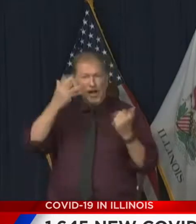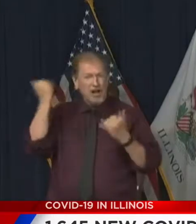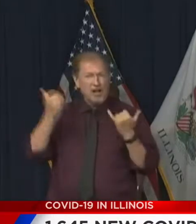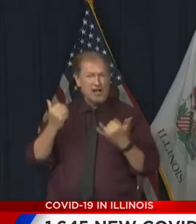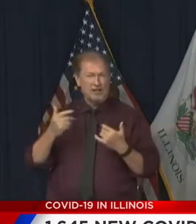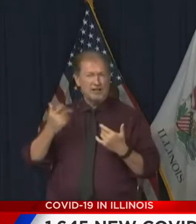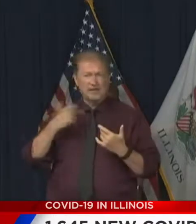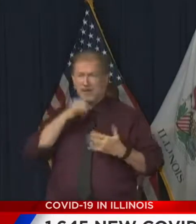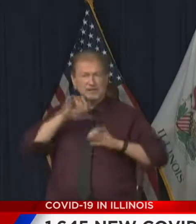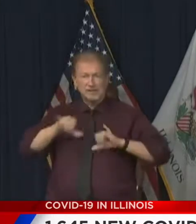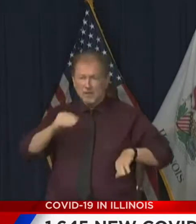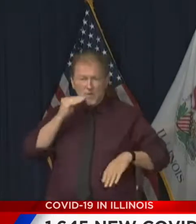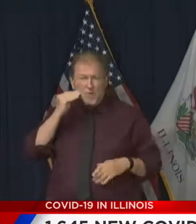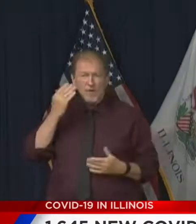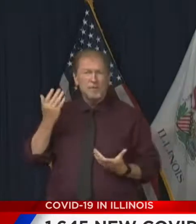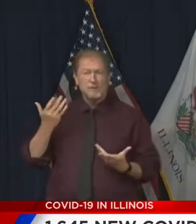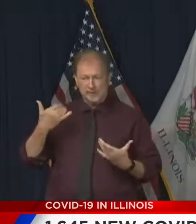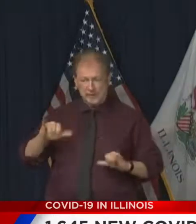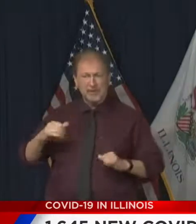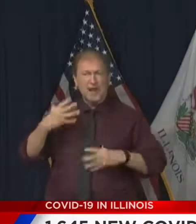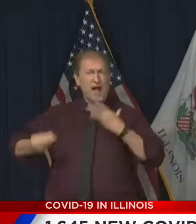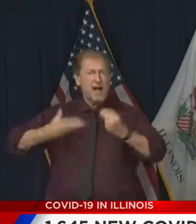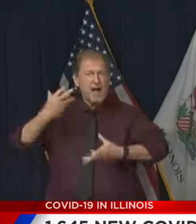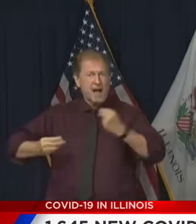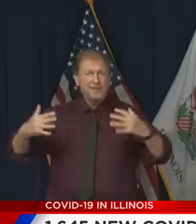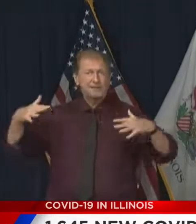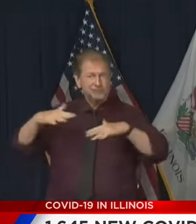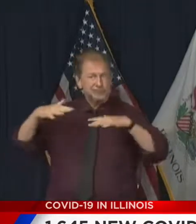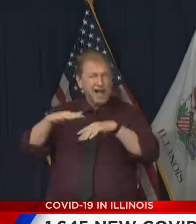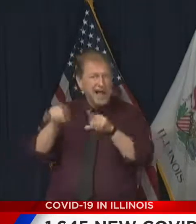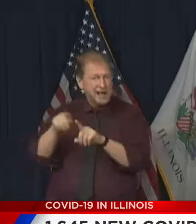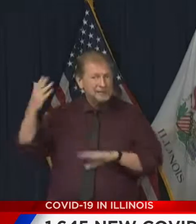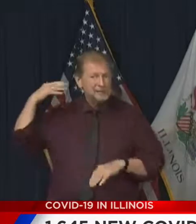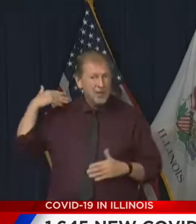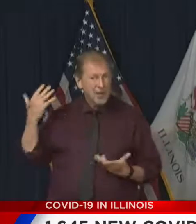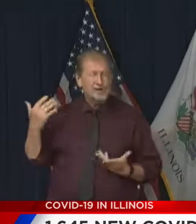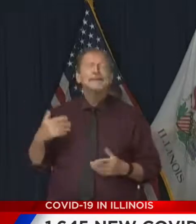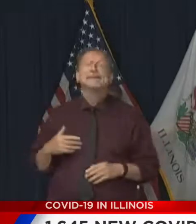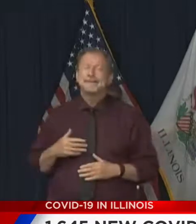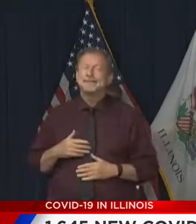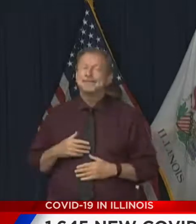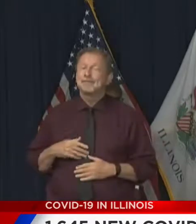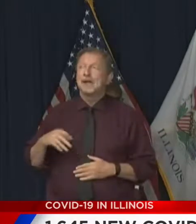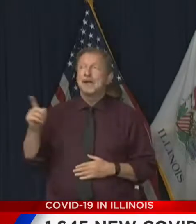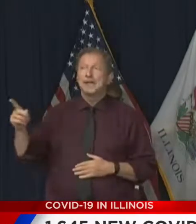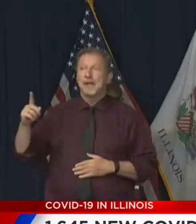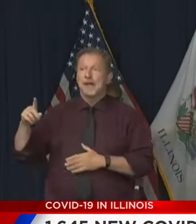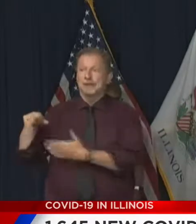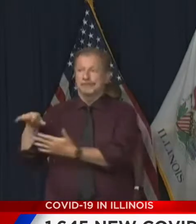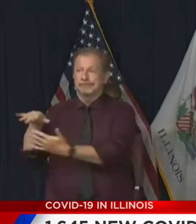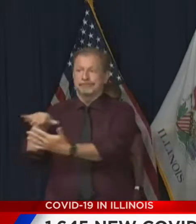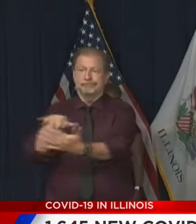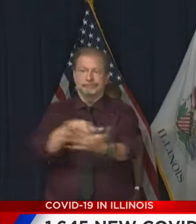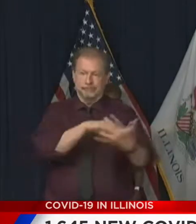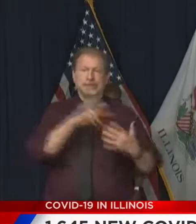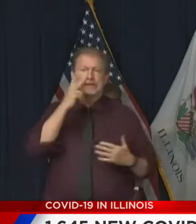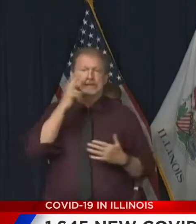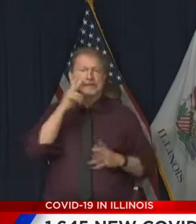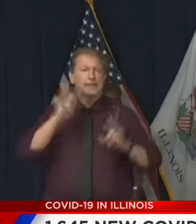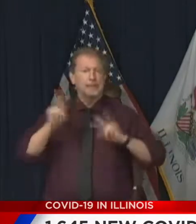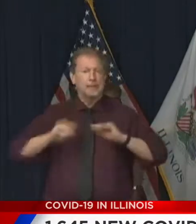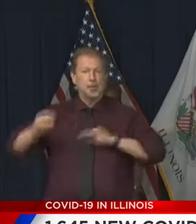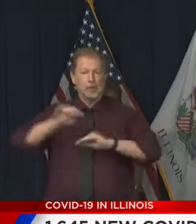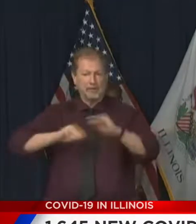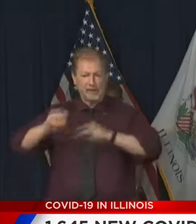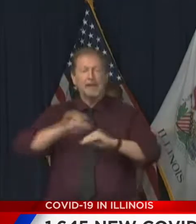we made earlier? So, number one, there's no doubt, as you've seen the mobility data, that has an impact on transmission rates. But you know what